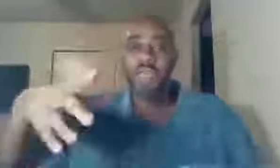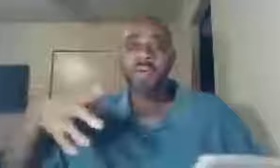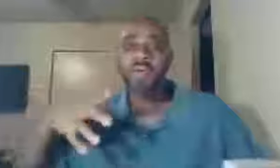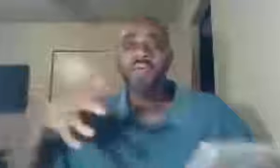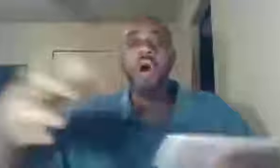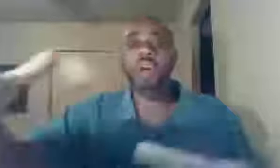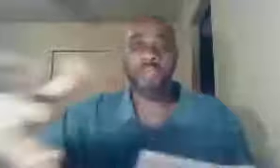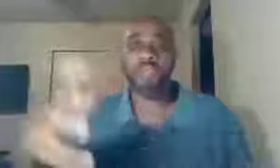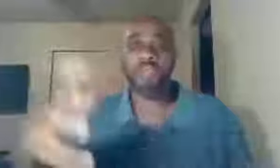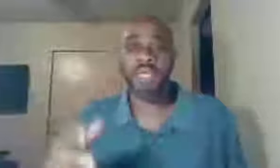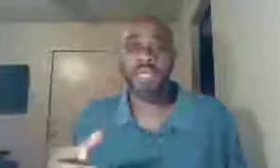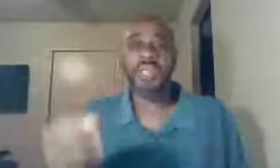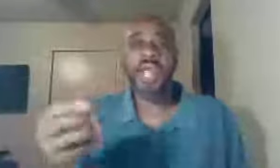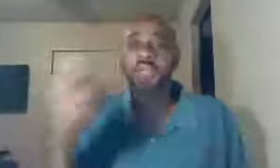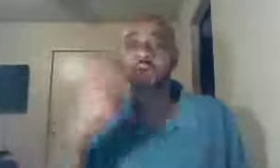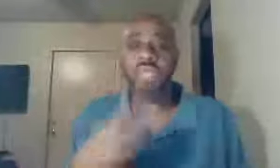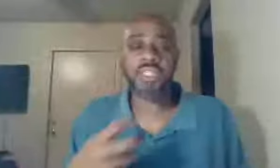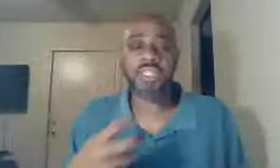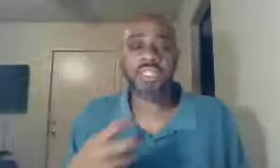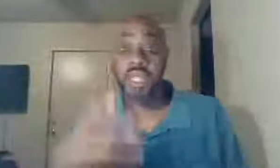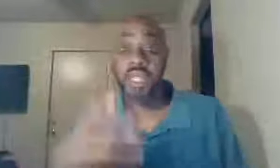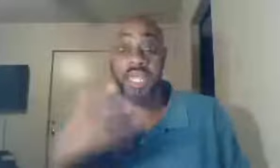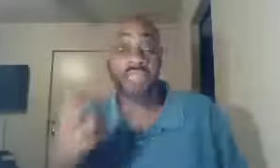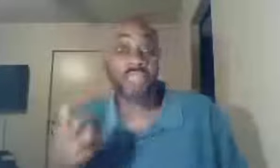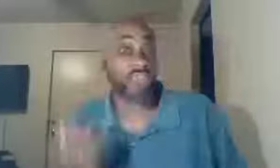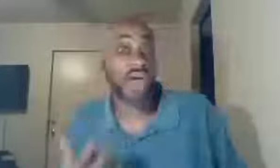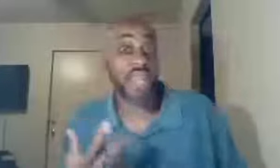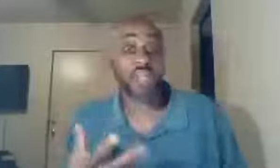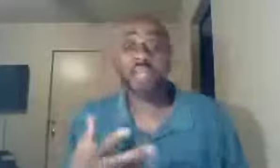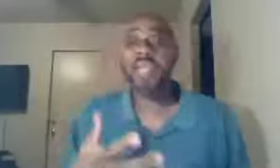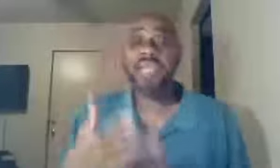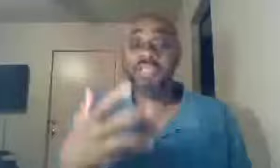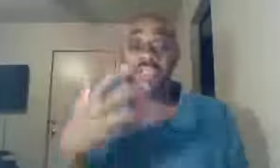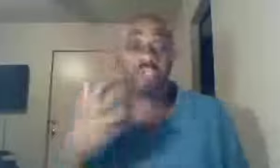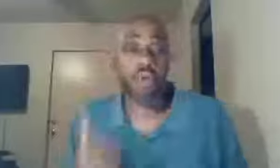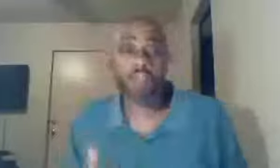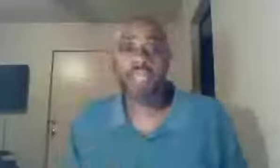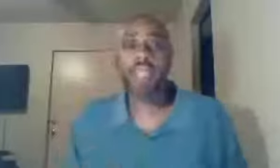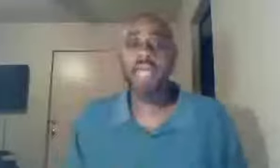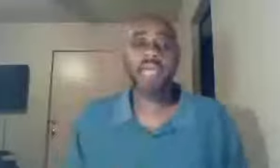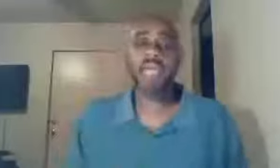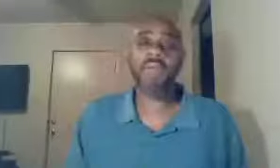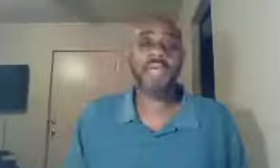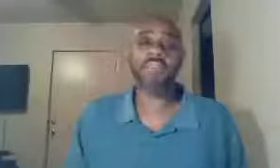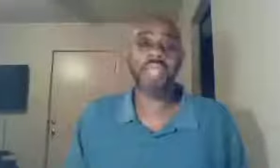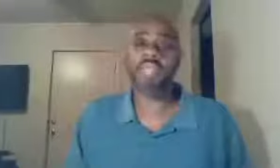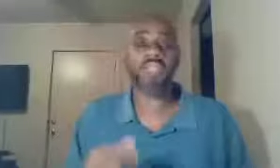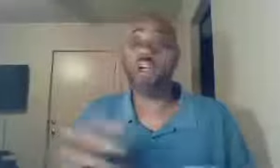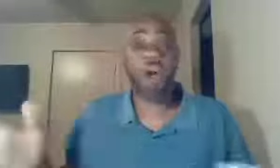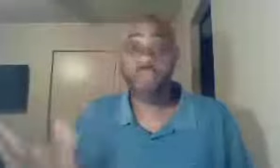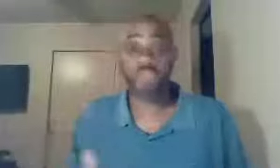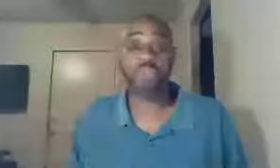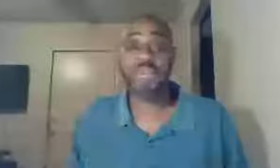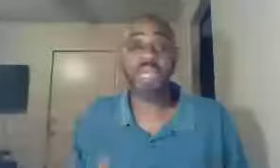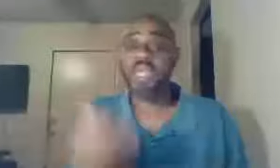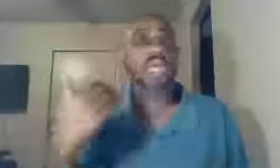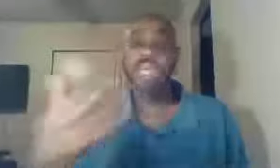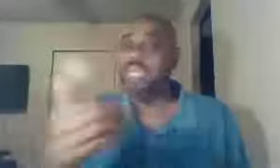golf, between us, and quench my tongue, in this fire, in this torment, and Abraham says, the golf is too big, he